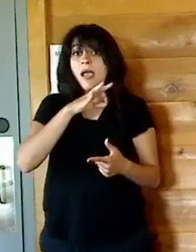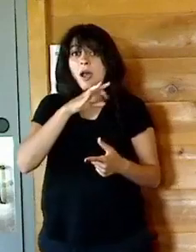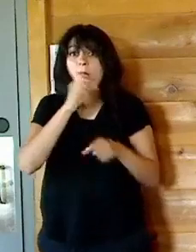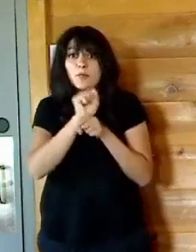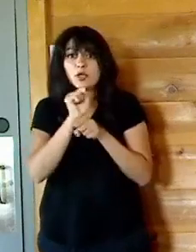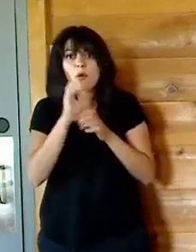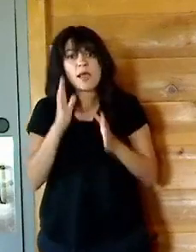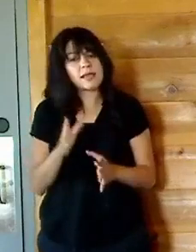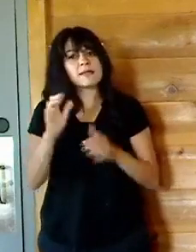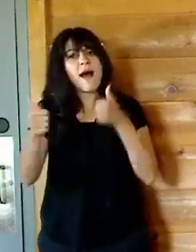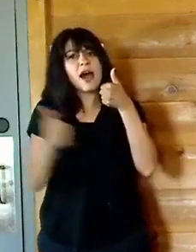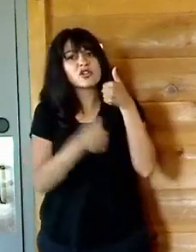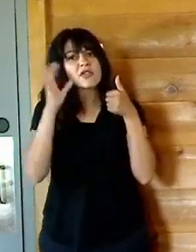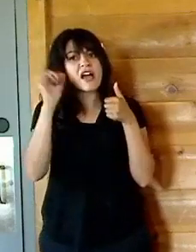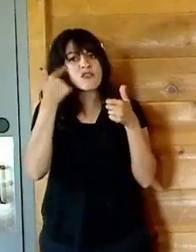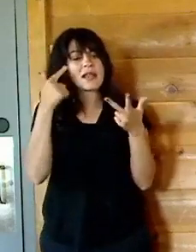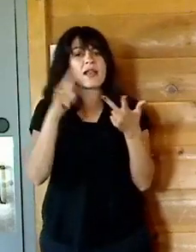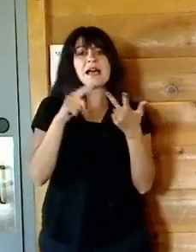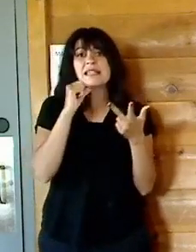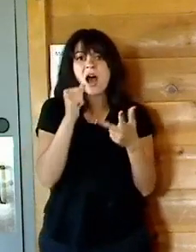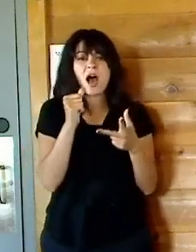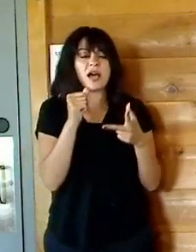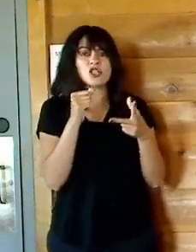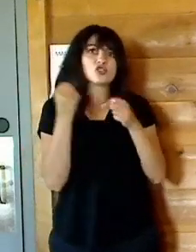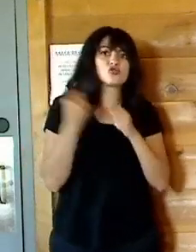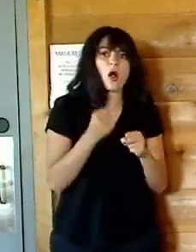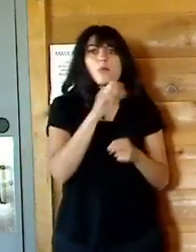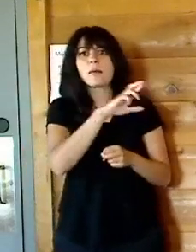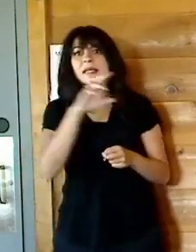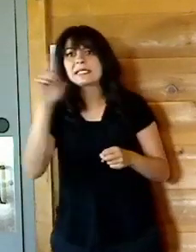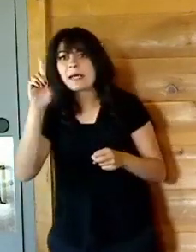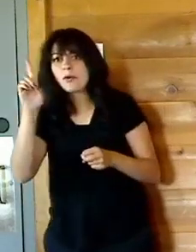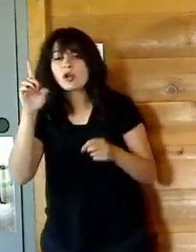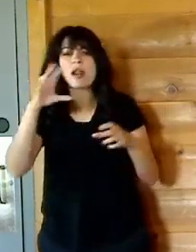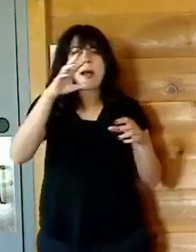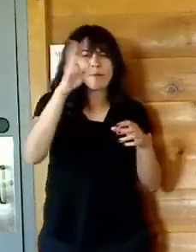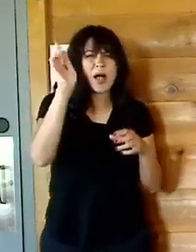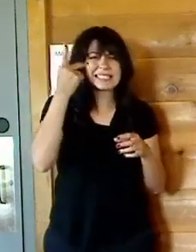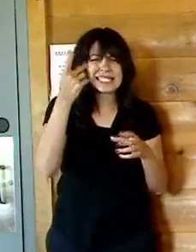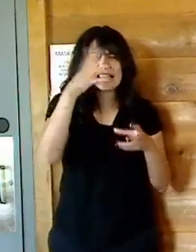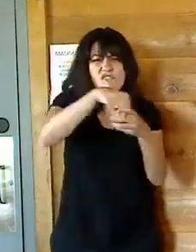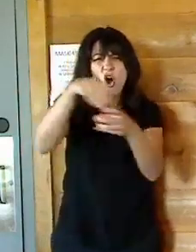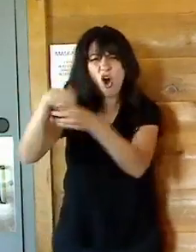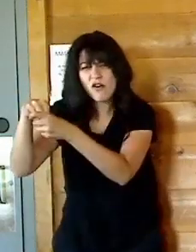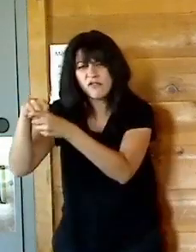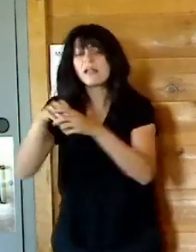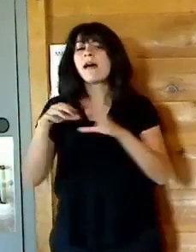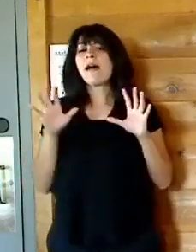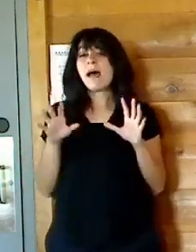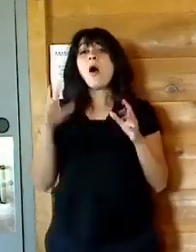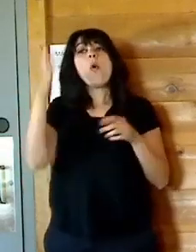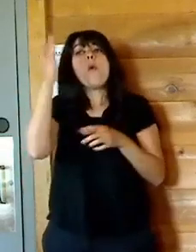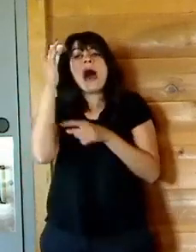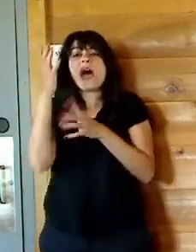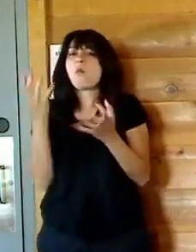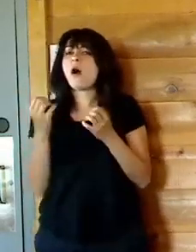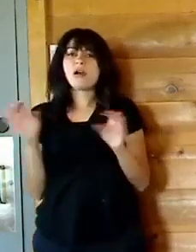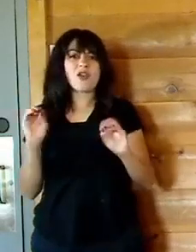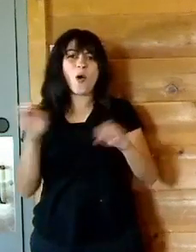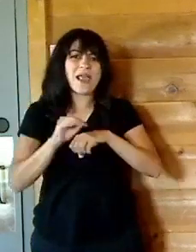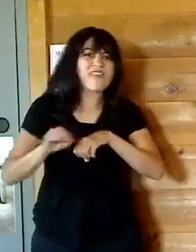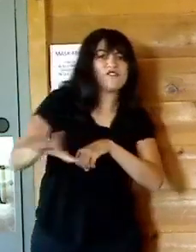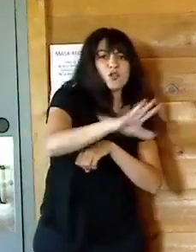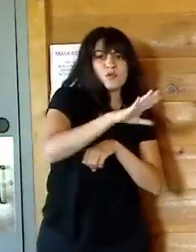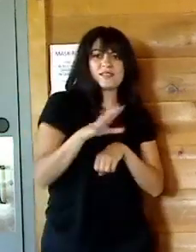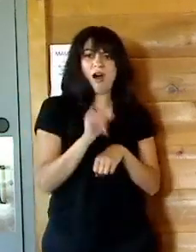not involved in party politics, and not elected officials. So that you don't have the external influences over their decision action. Did that sound about